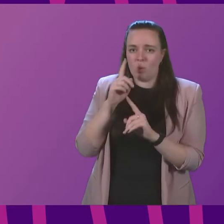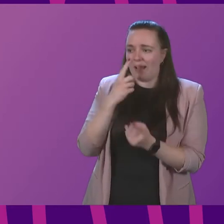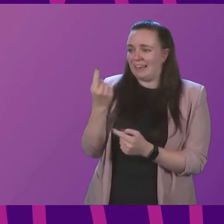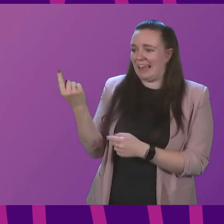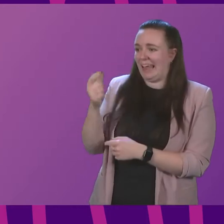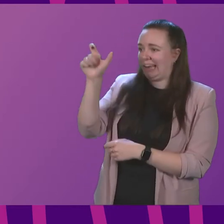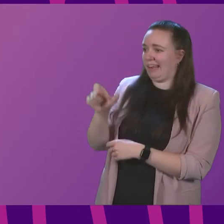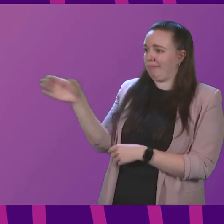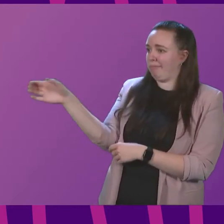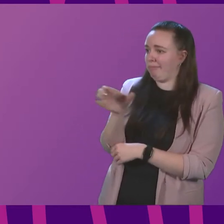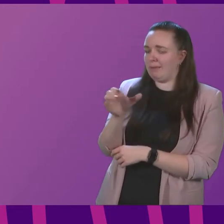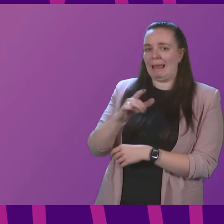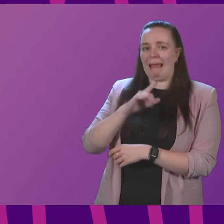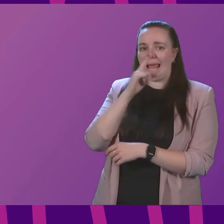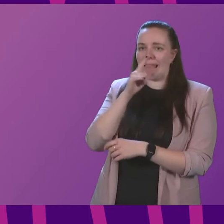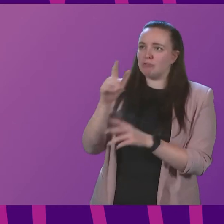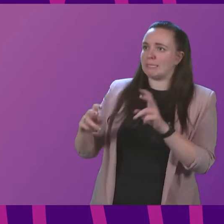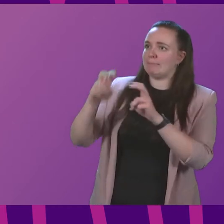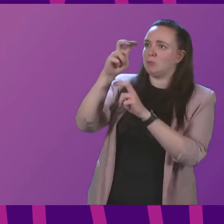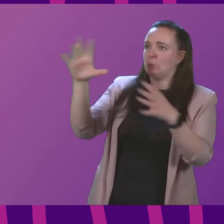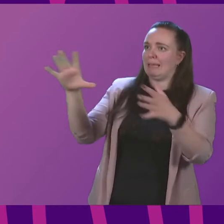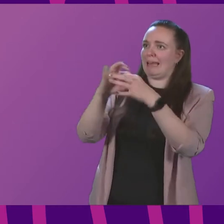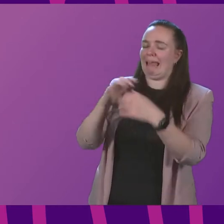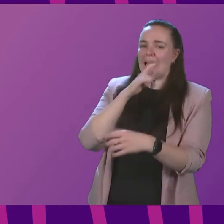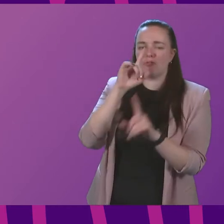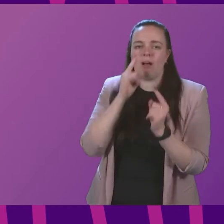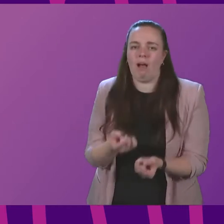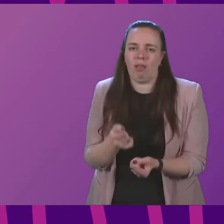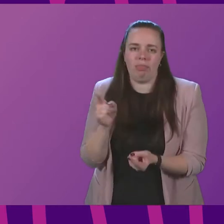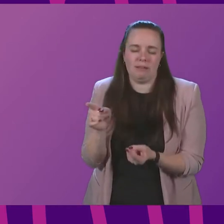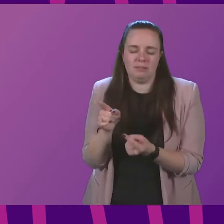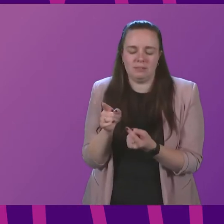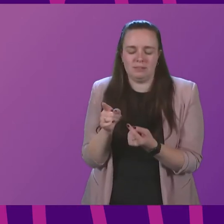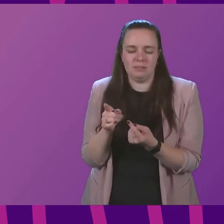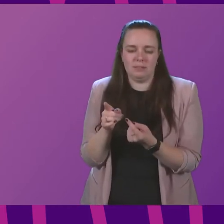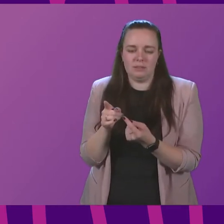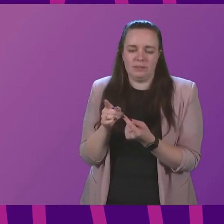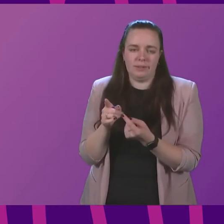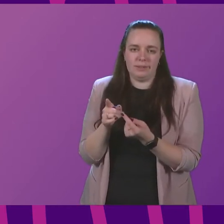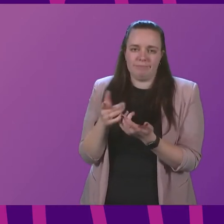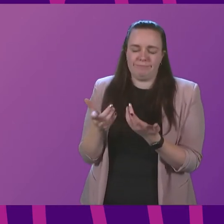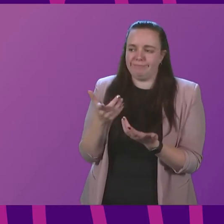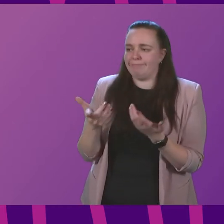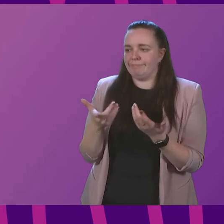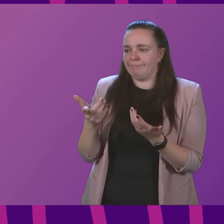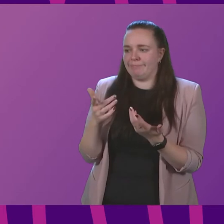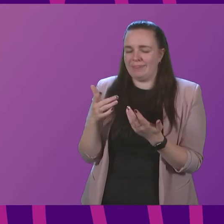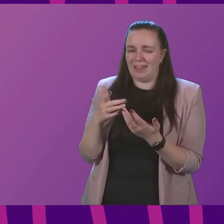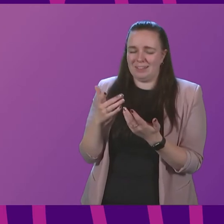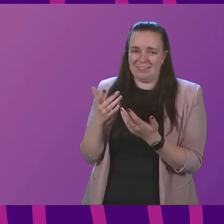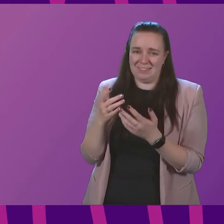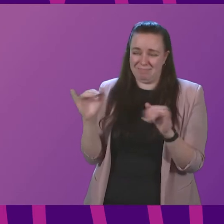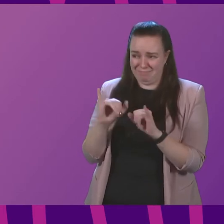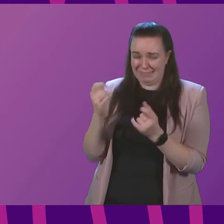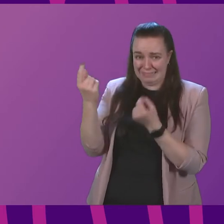up an electricity pole to reconnect the electricity supply it just defies belief that we're getting suggestions like that